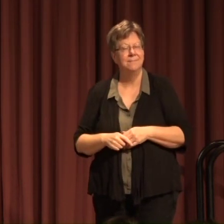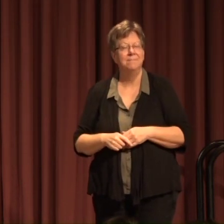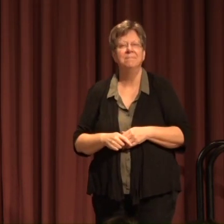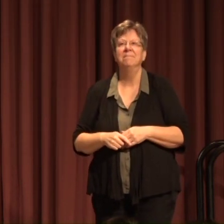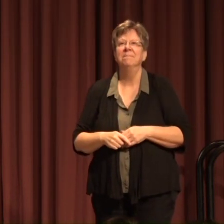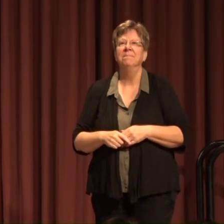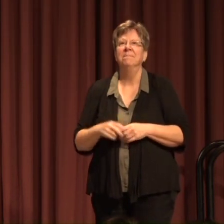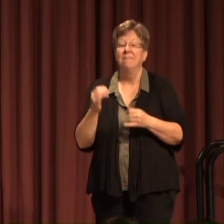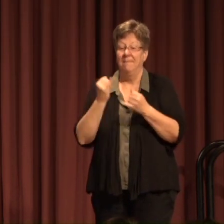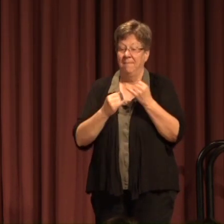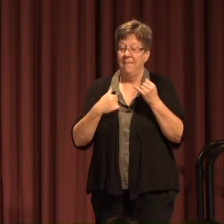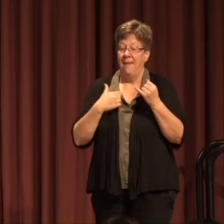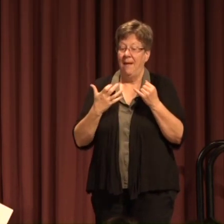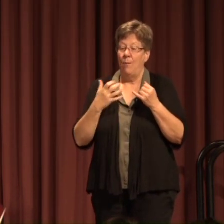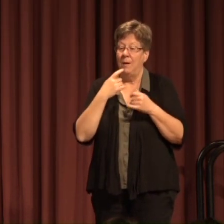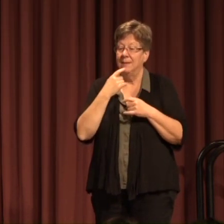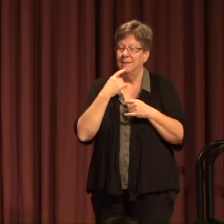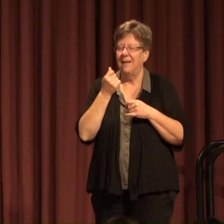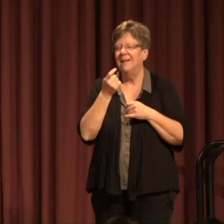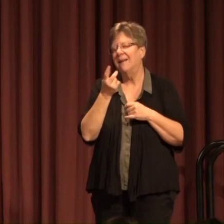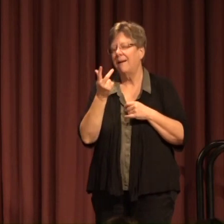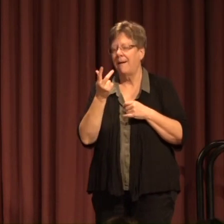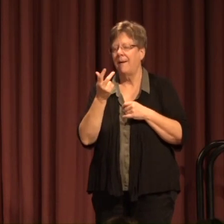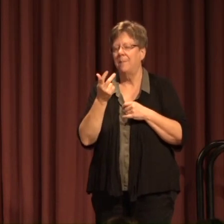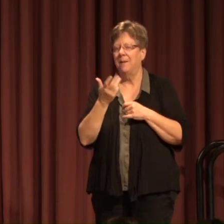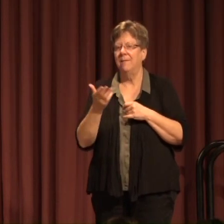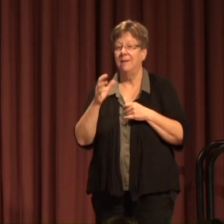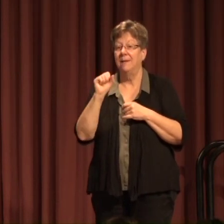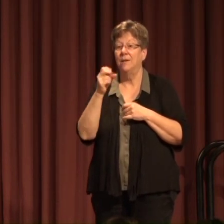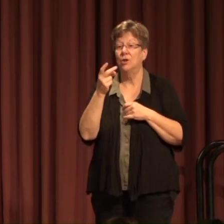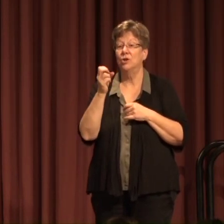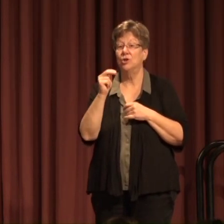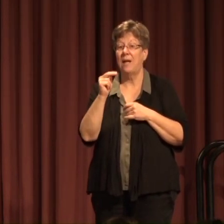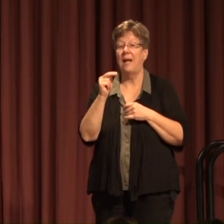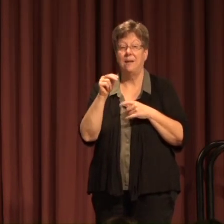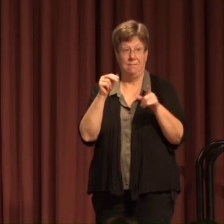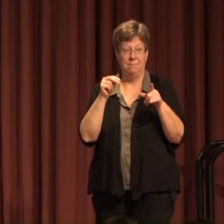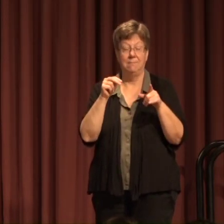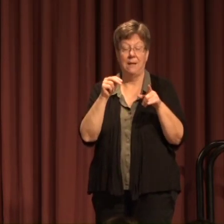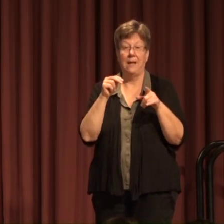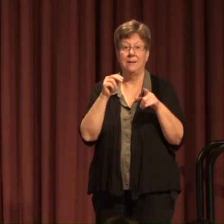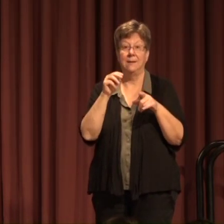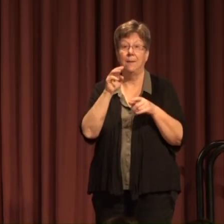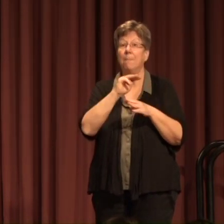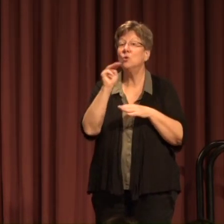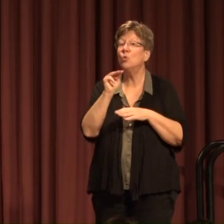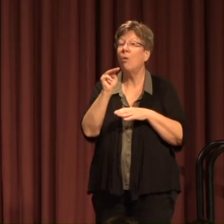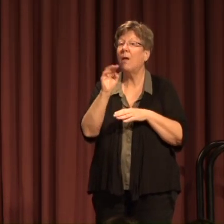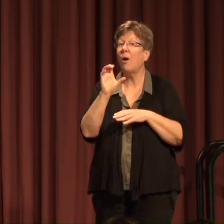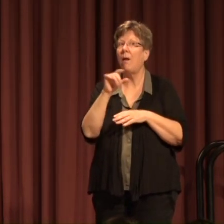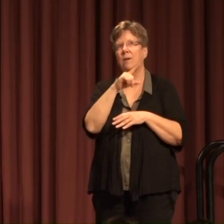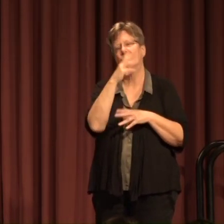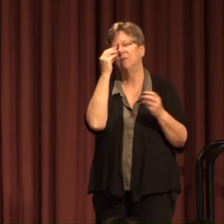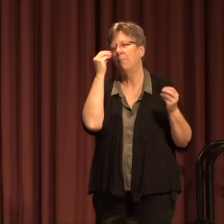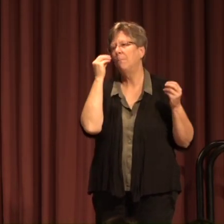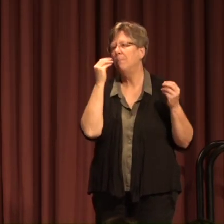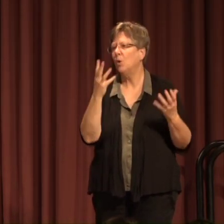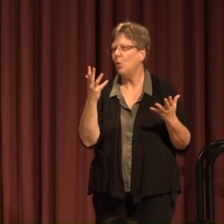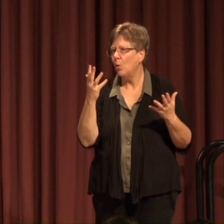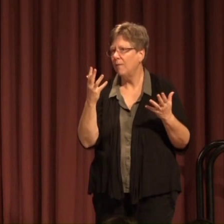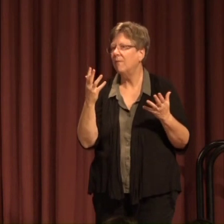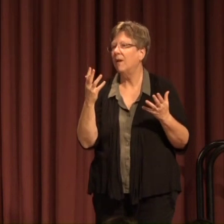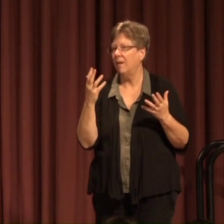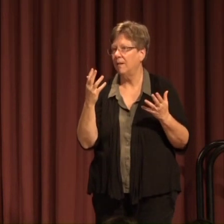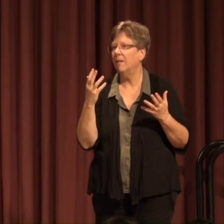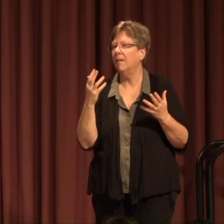And finally I want to say a couple things Shannon Missoula College Is beautiful It